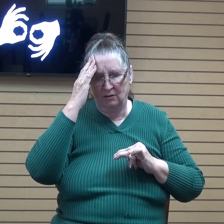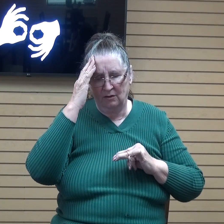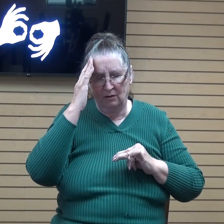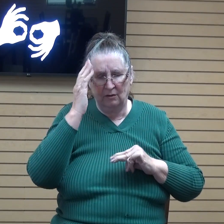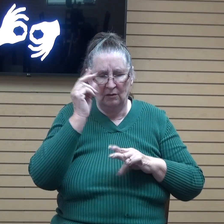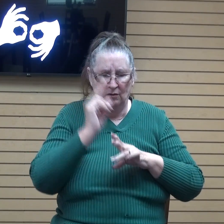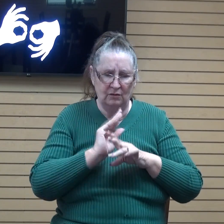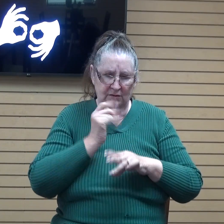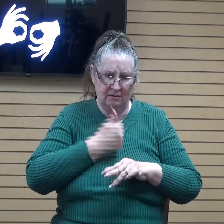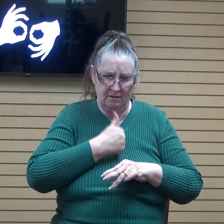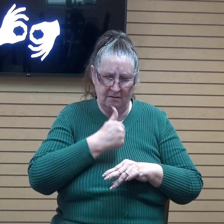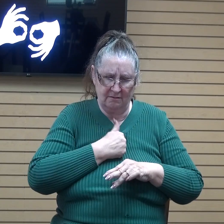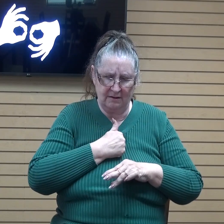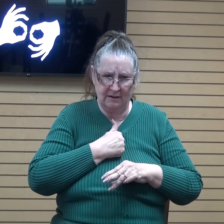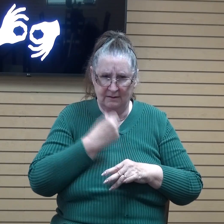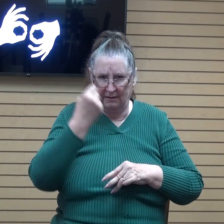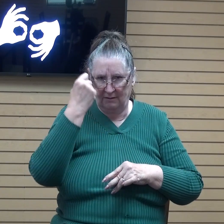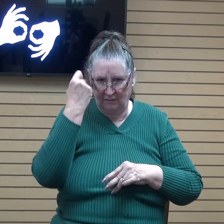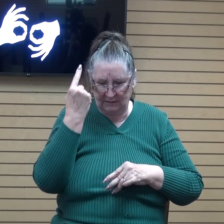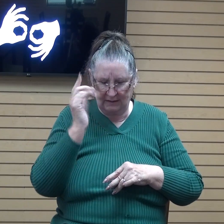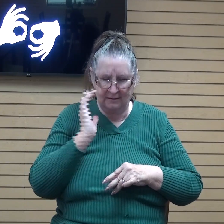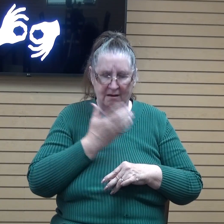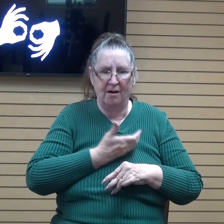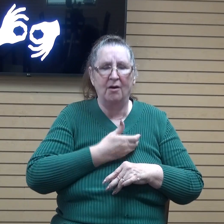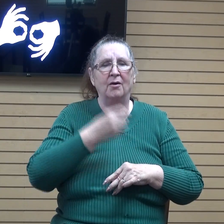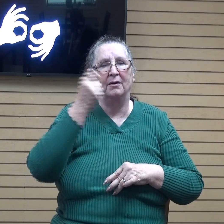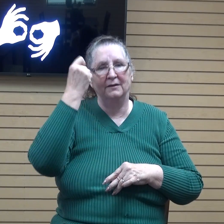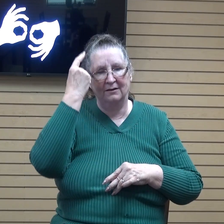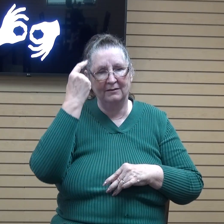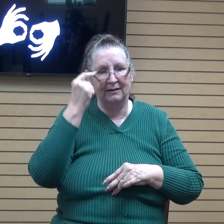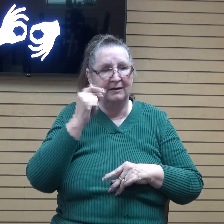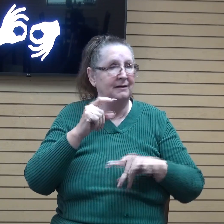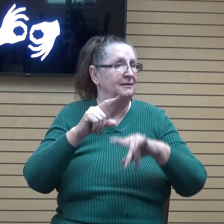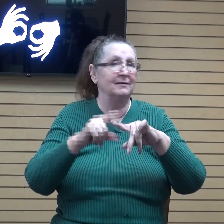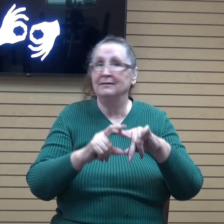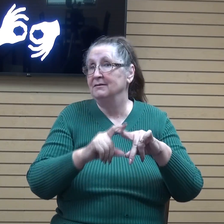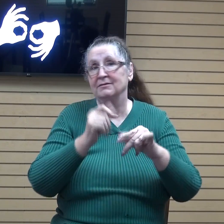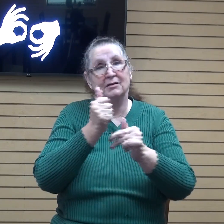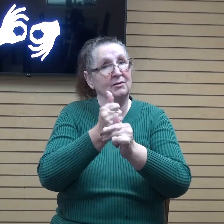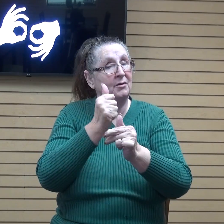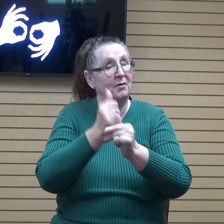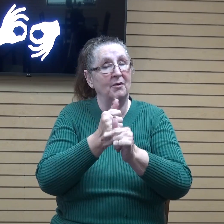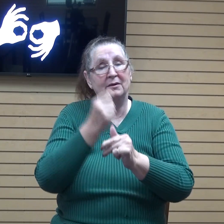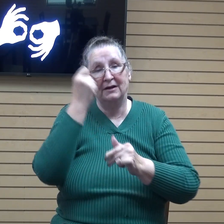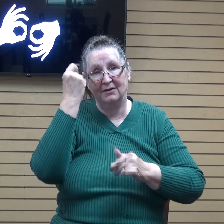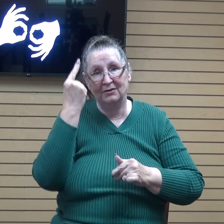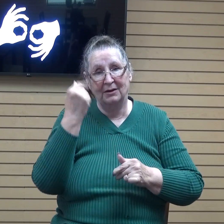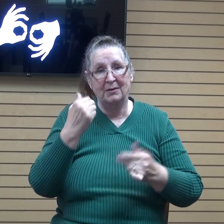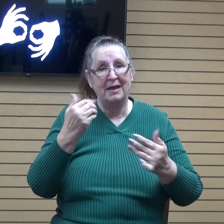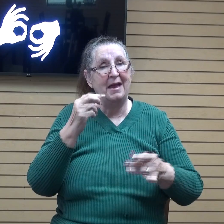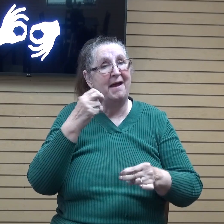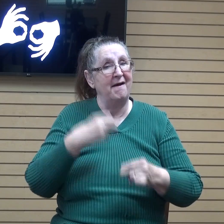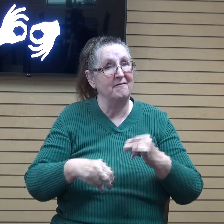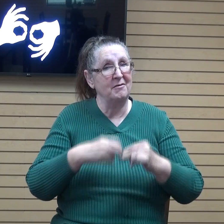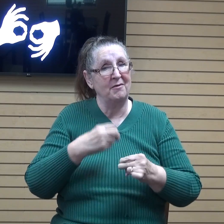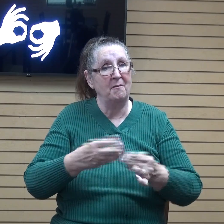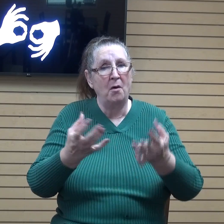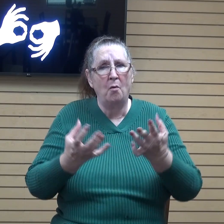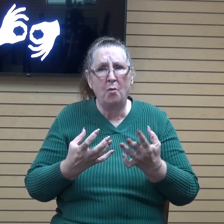understanding our own wisdom right you guys know the proverb lean not on your own understanding well we have a real problem we we like to try and do that